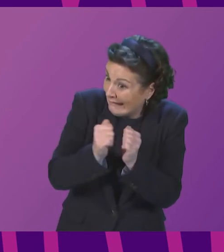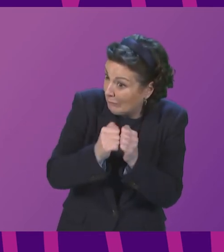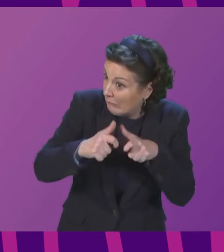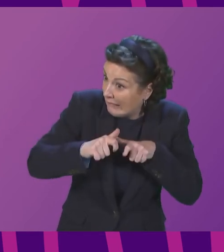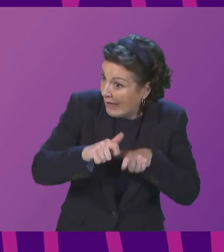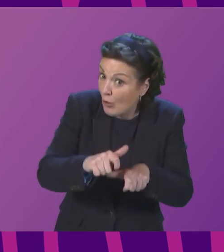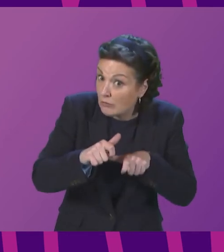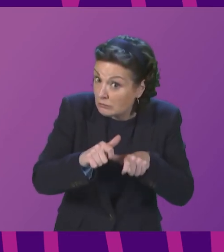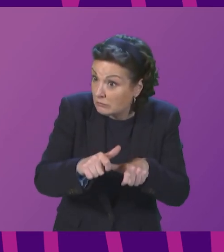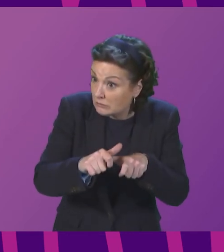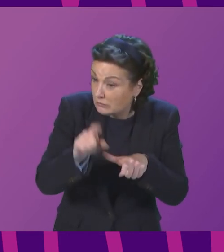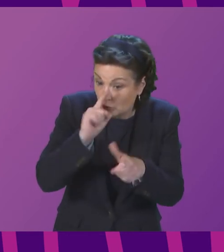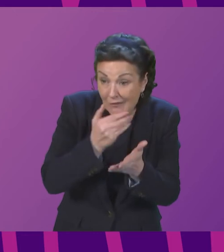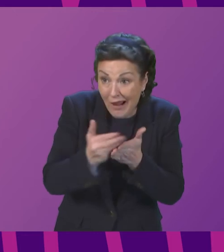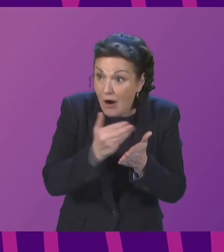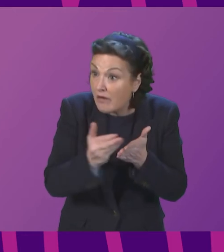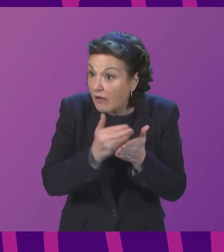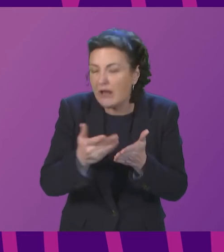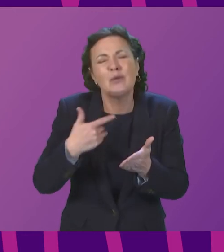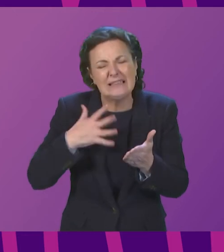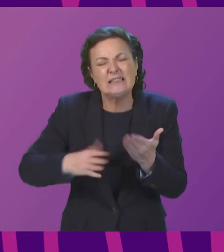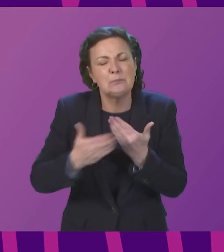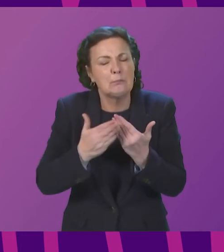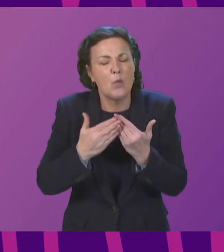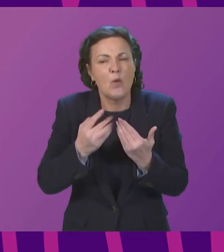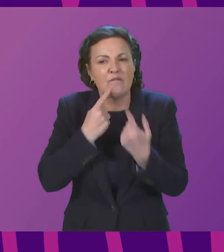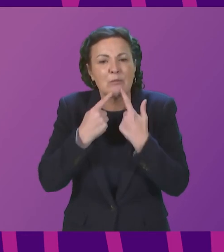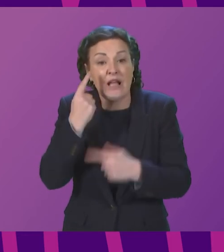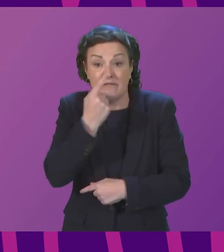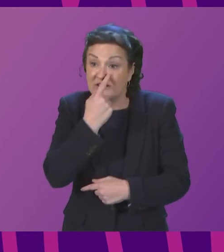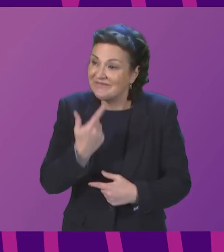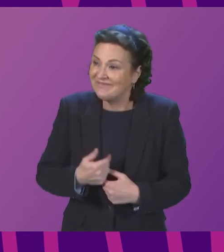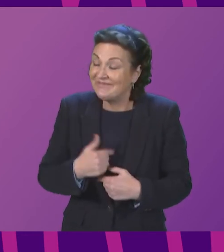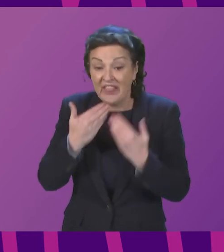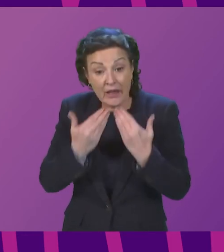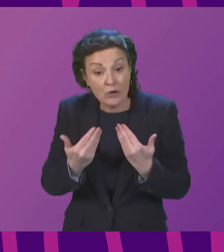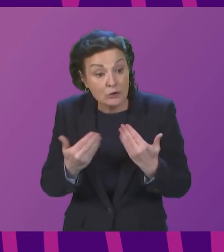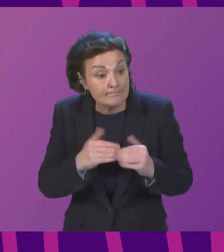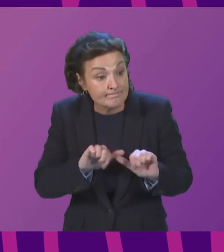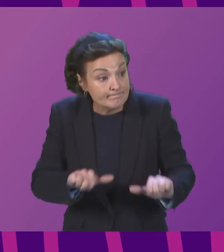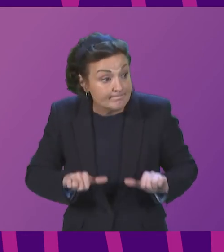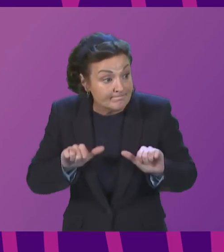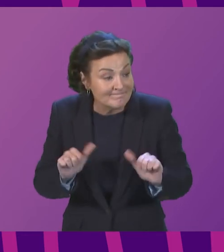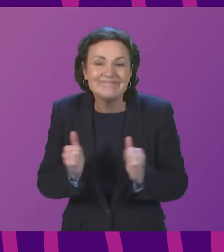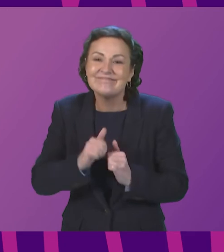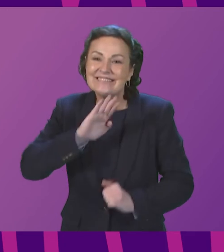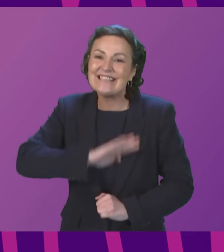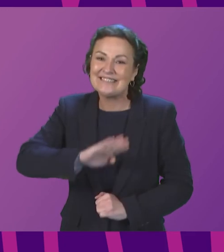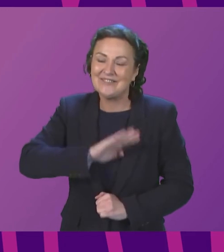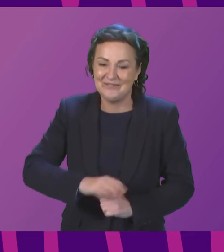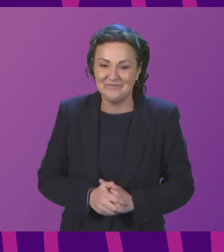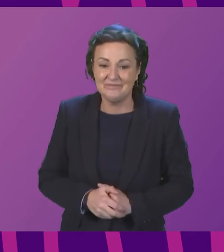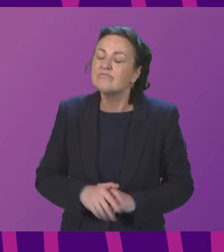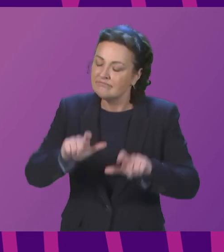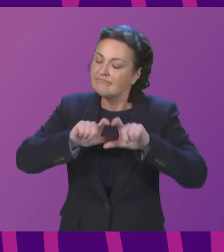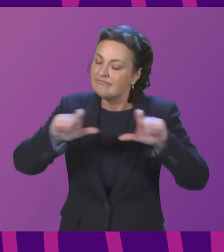going so that we can clarify and take further information and evidence. Thank you. Anybody else? Are we content then with those proposals? We'll